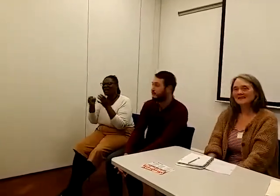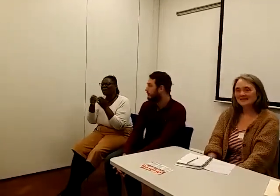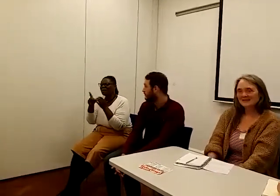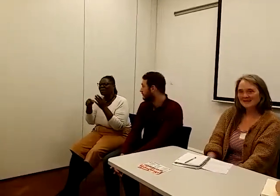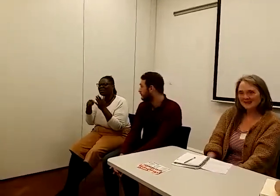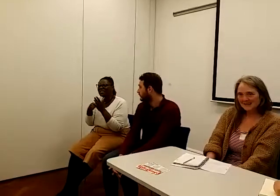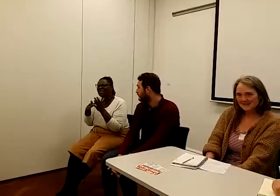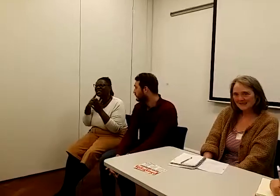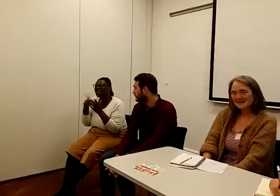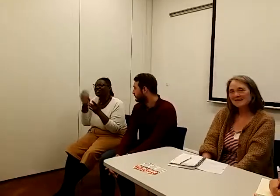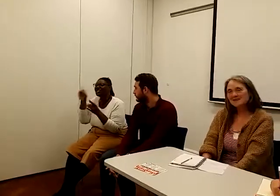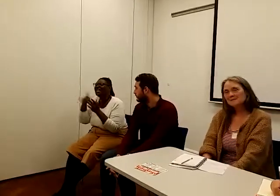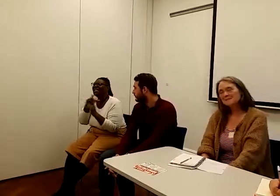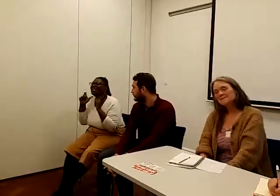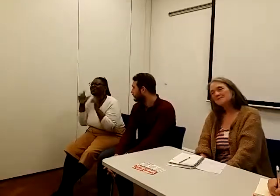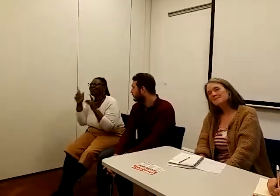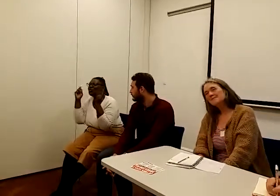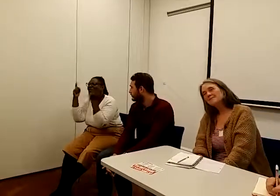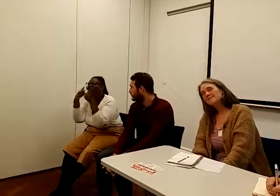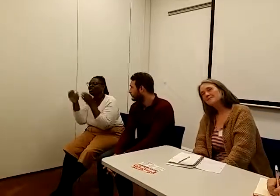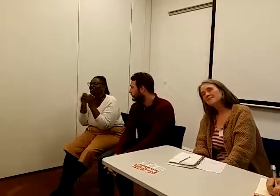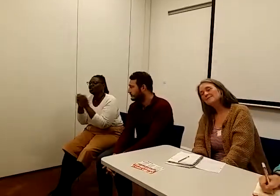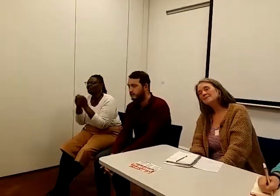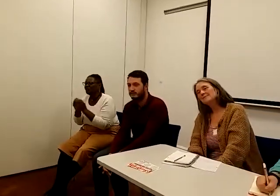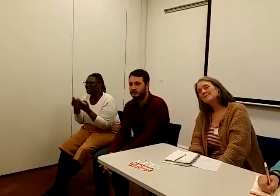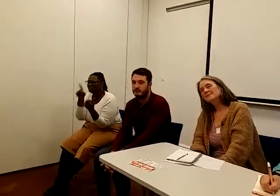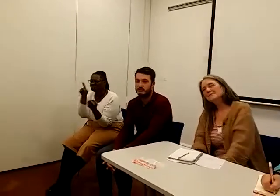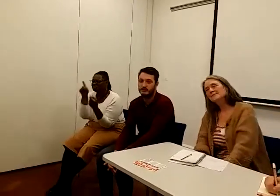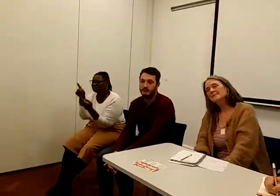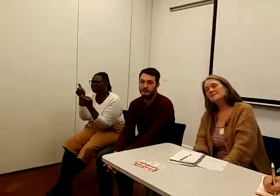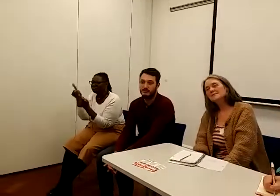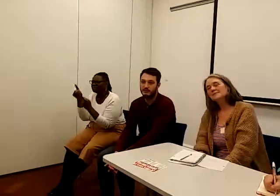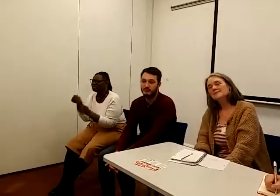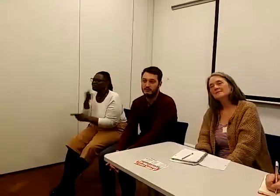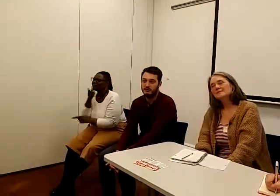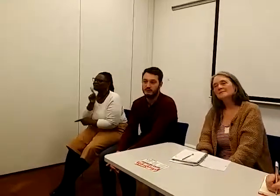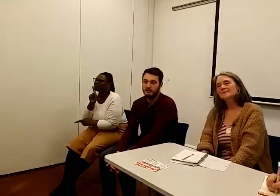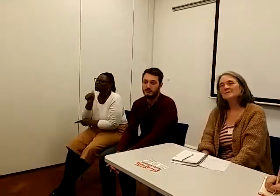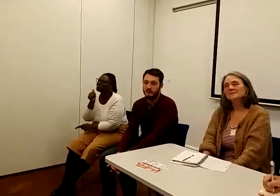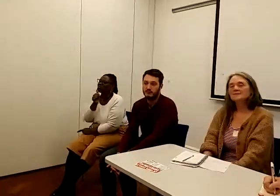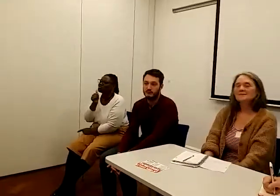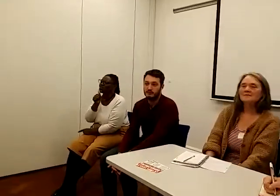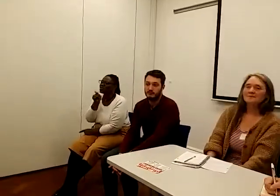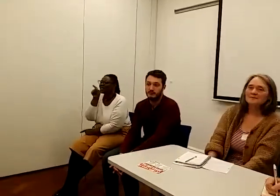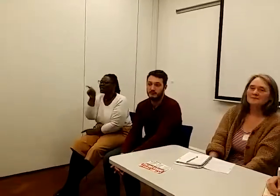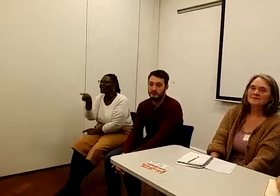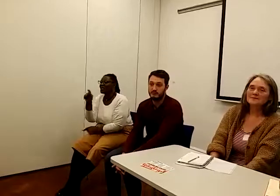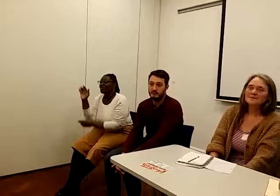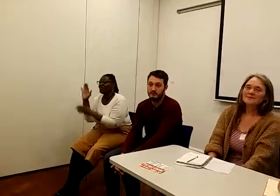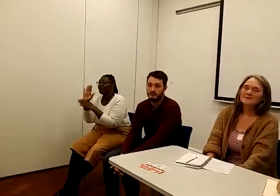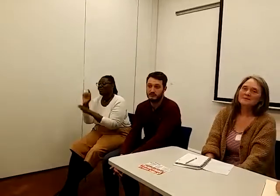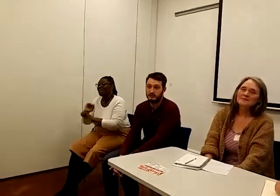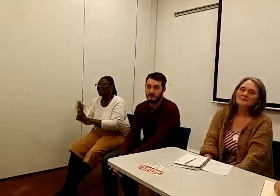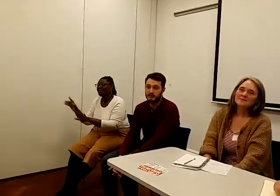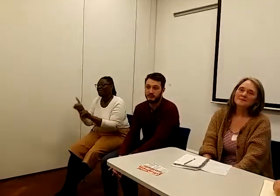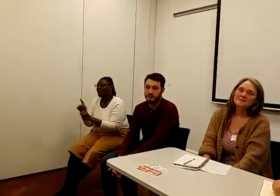at Leeds University. Just listening to the point that was made about using media, I think that it's